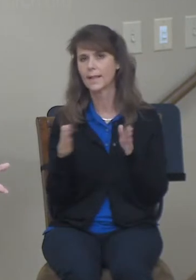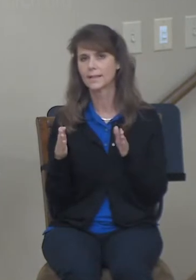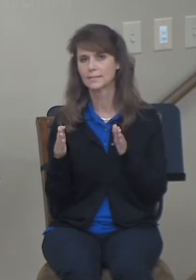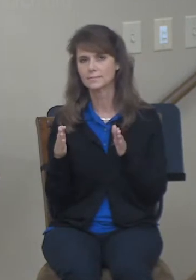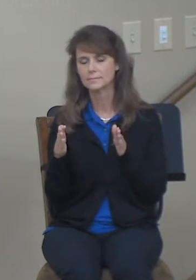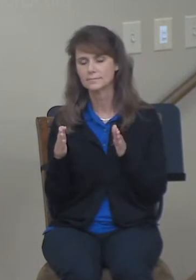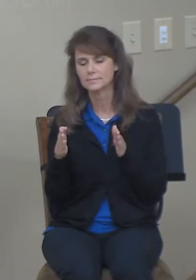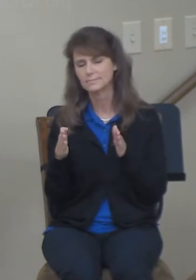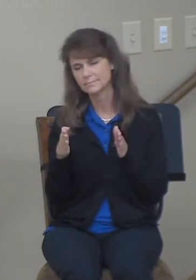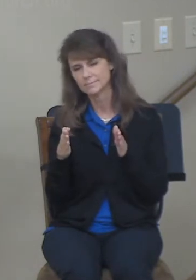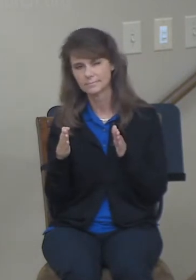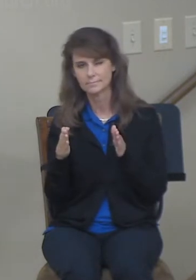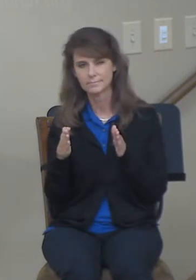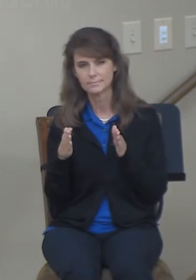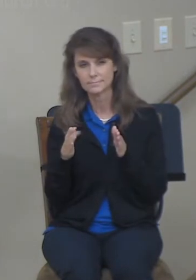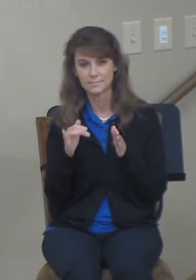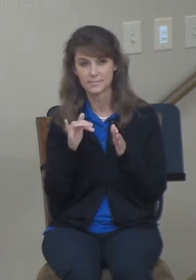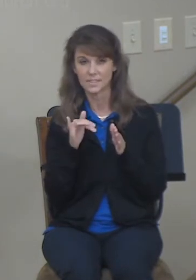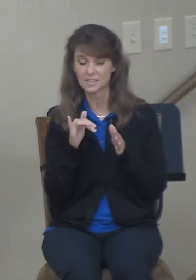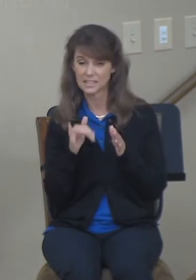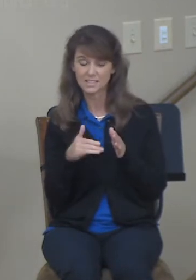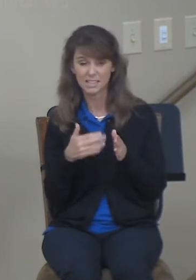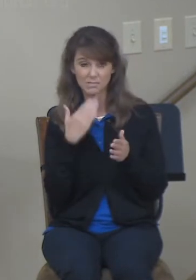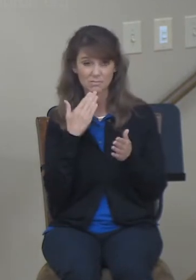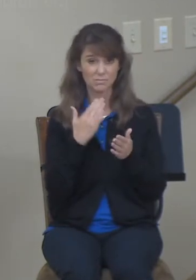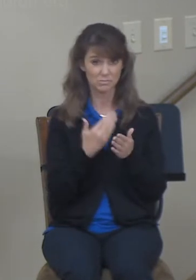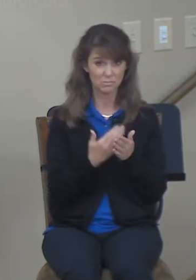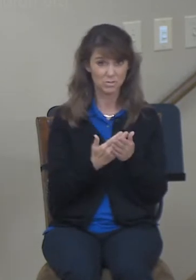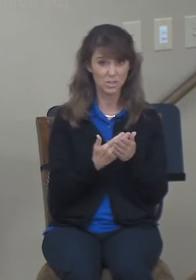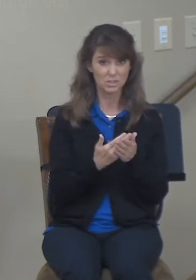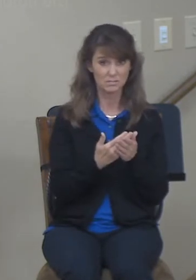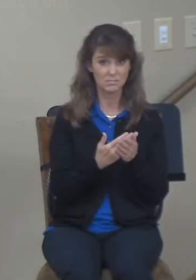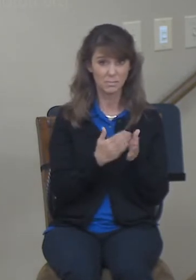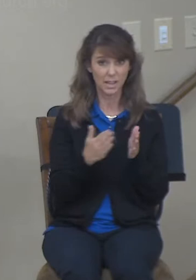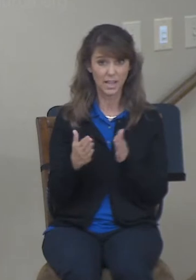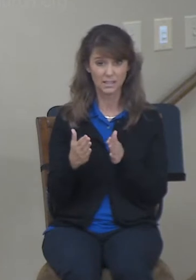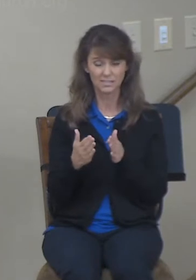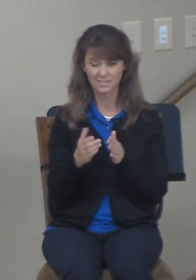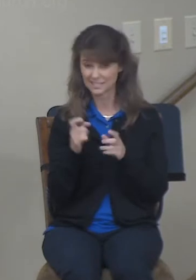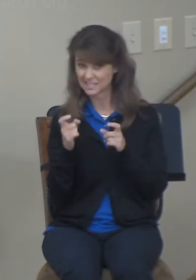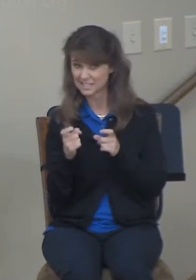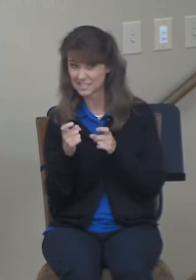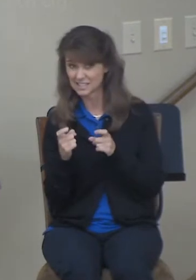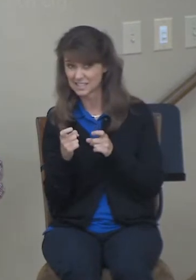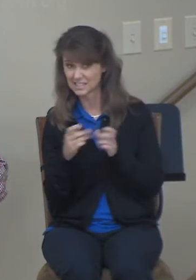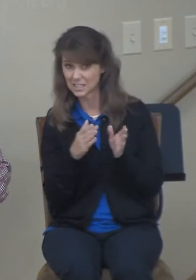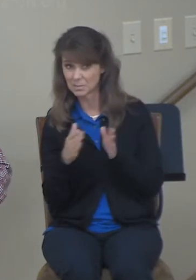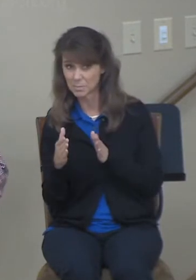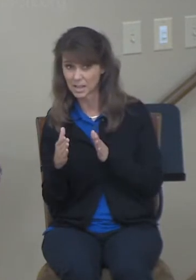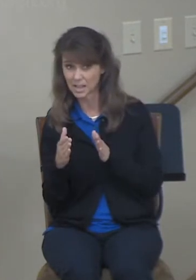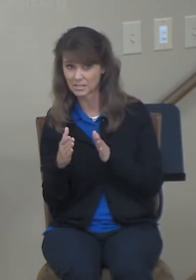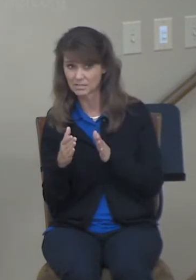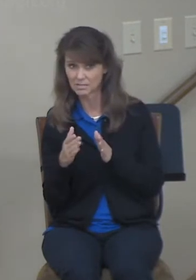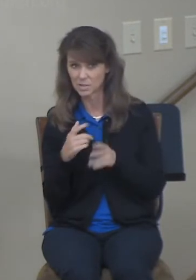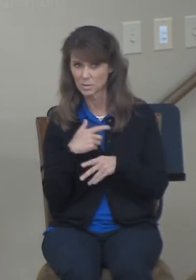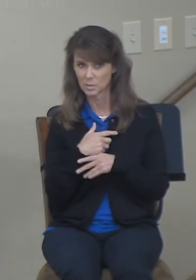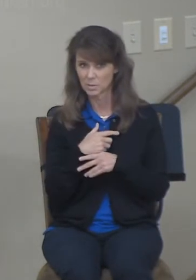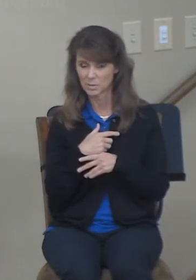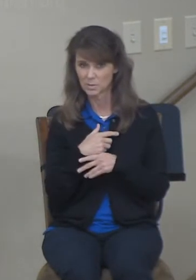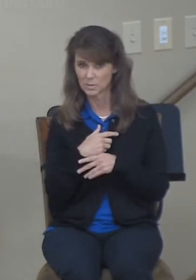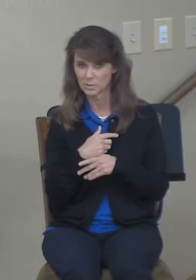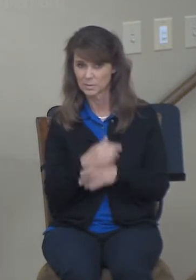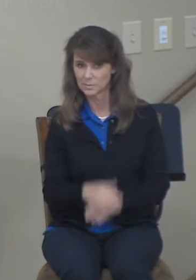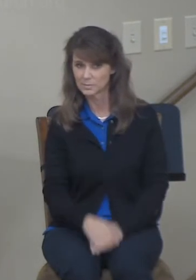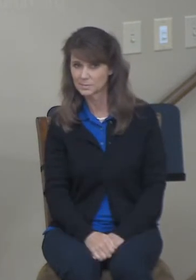was it well-intentioned? Was it carnal? Was it immoral? Was it just shrewd? Obviously,